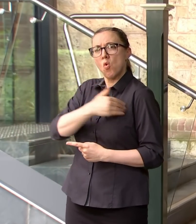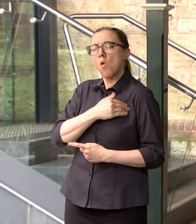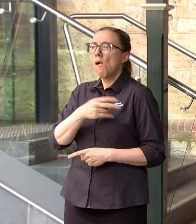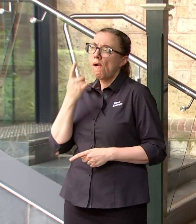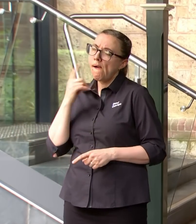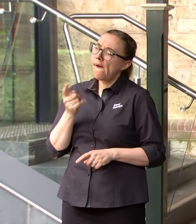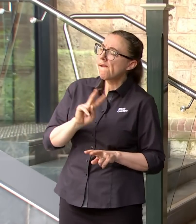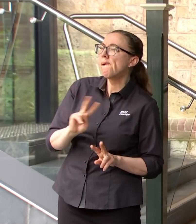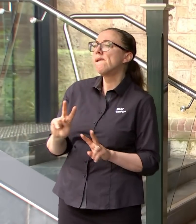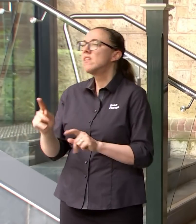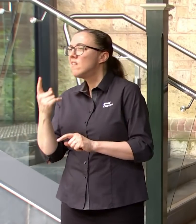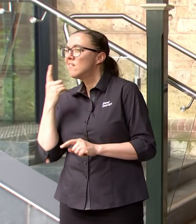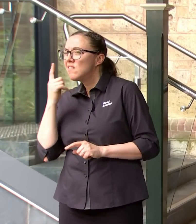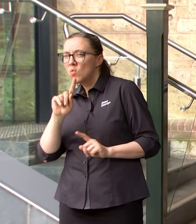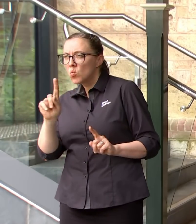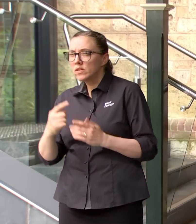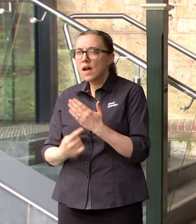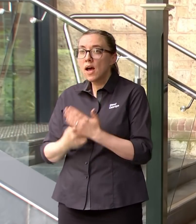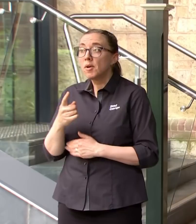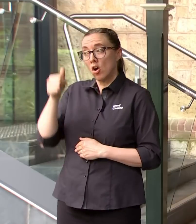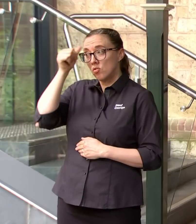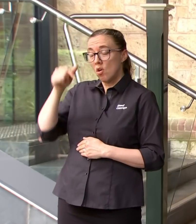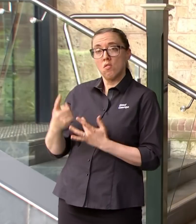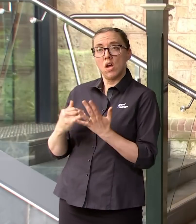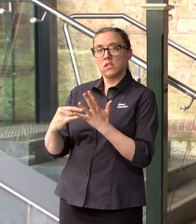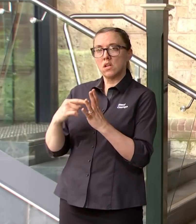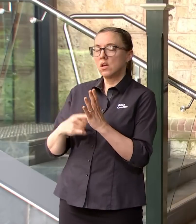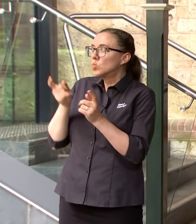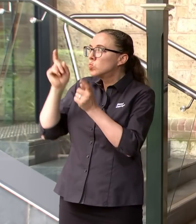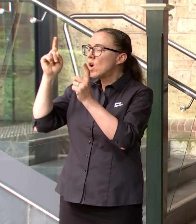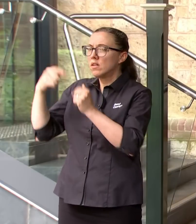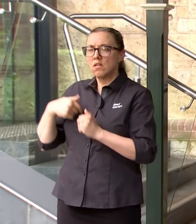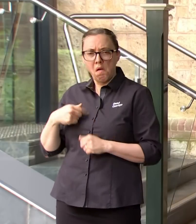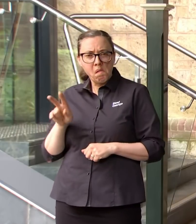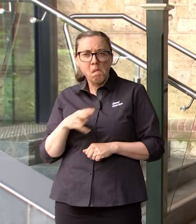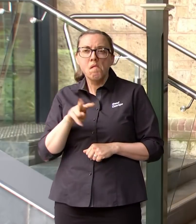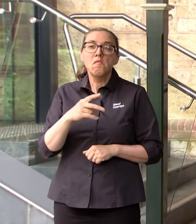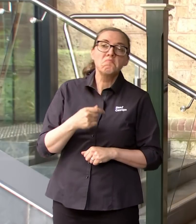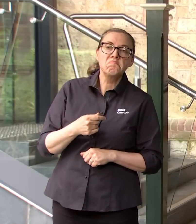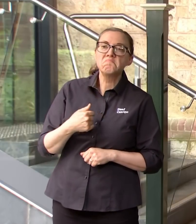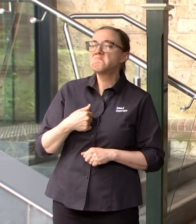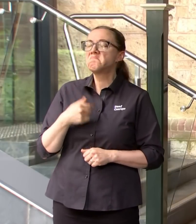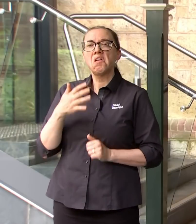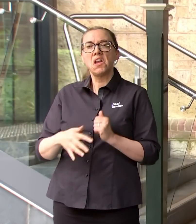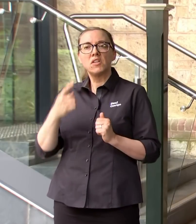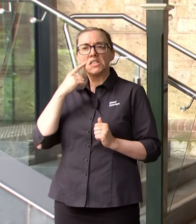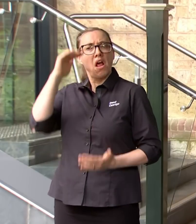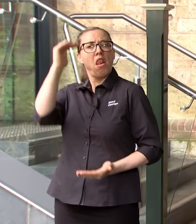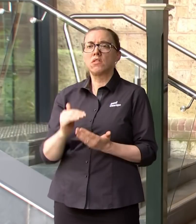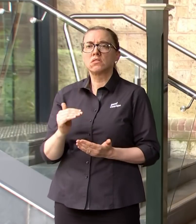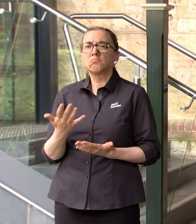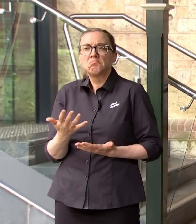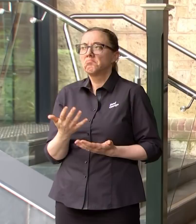concerns expressed especially from interstate but there were certainly no shortages where I was this morning.